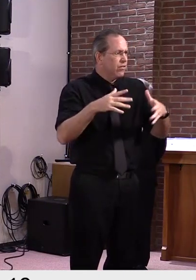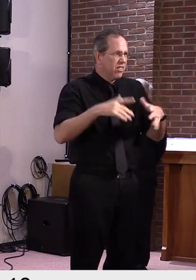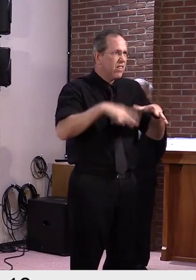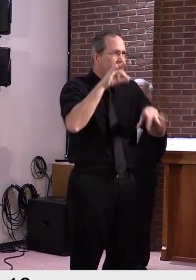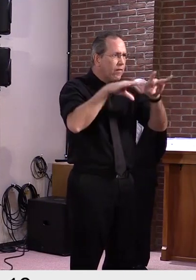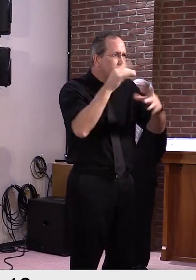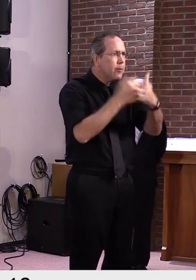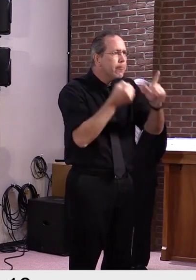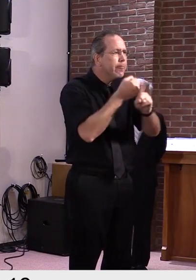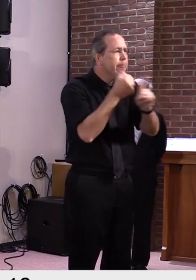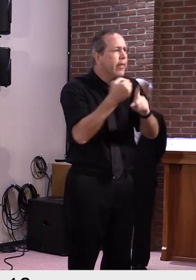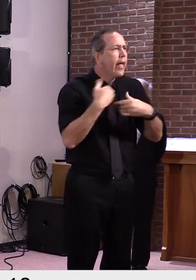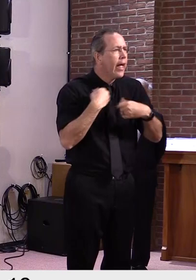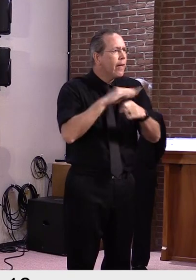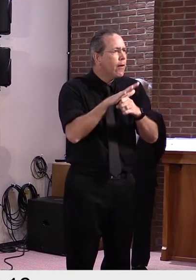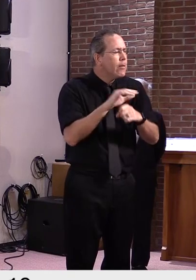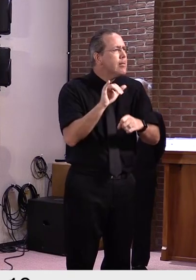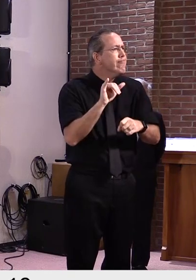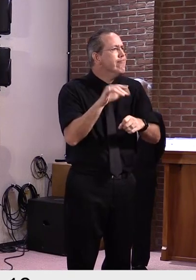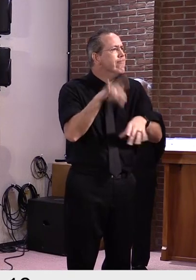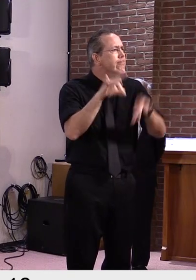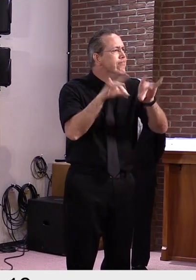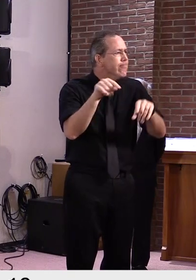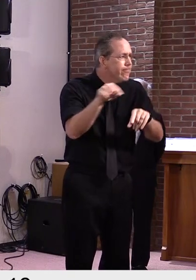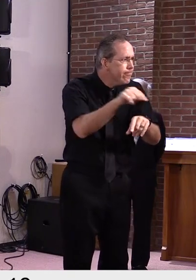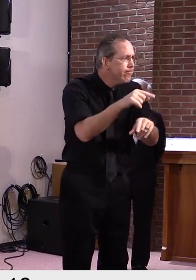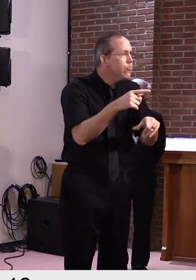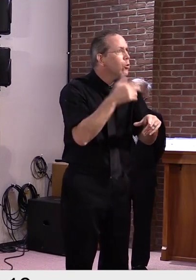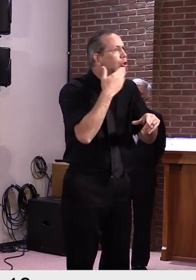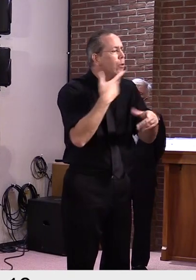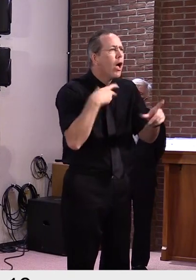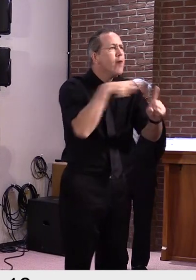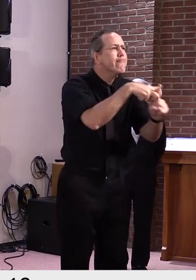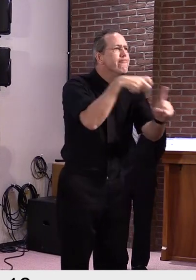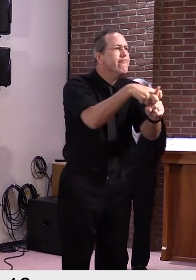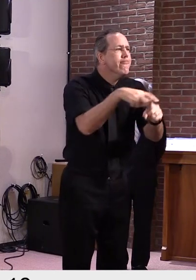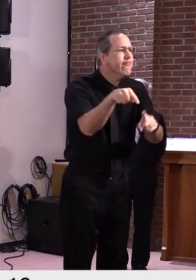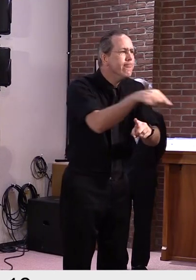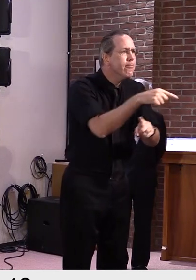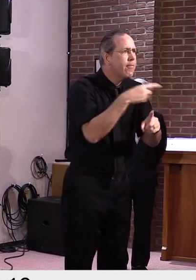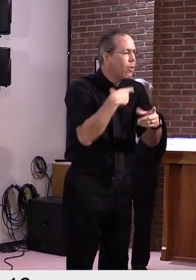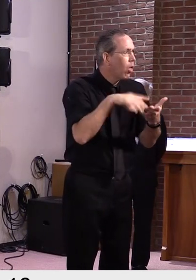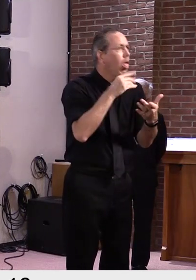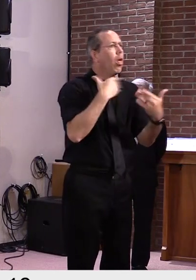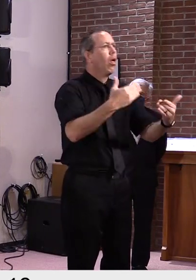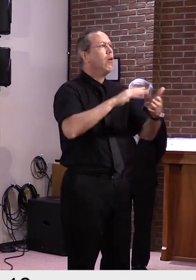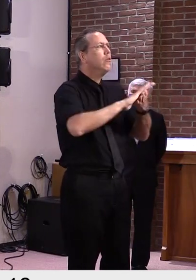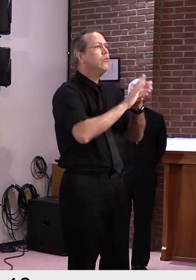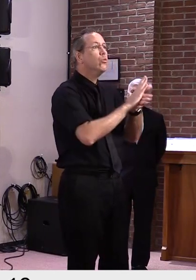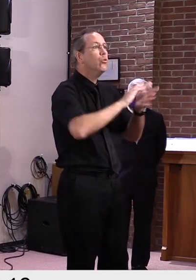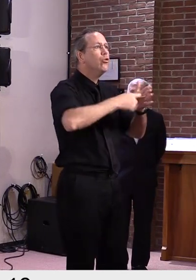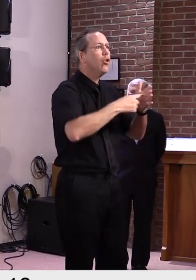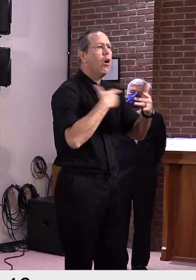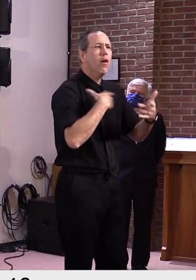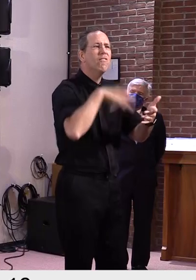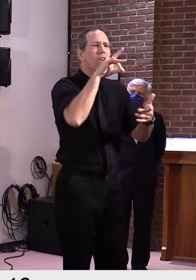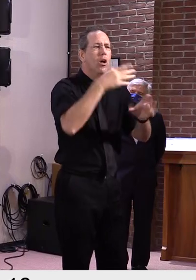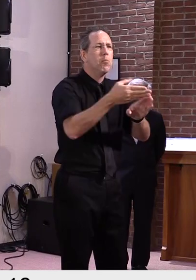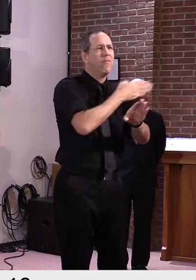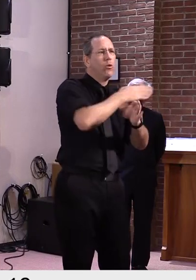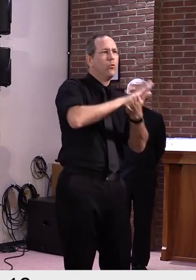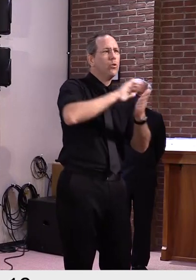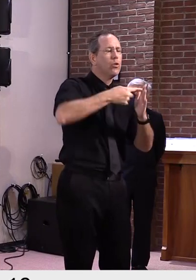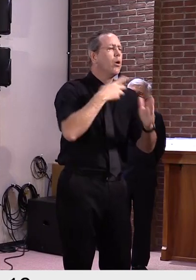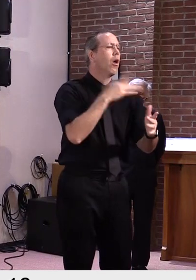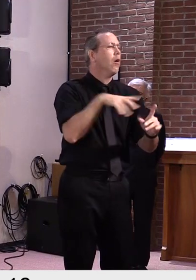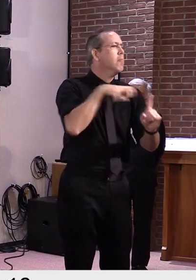as we move forward. We want them to be diligent and vigilant and follow through on everything they